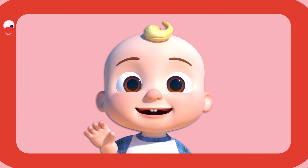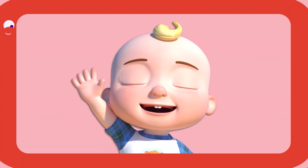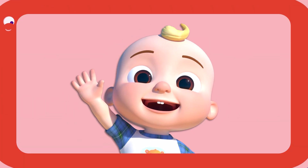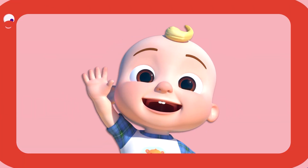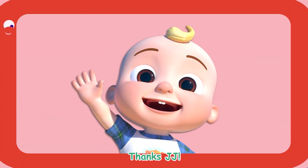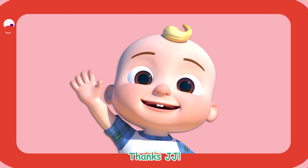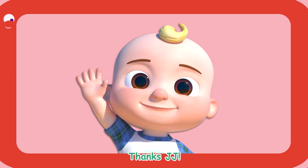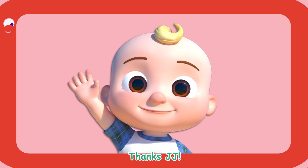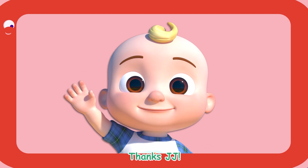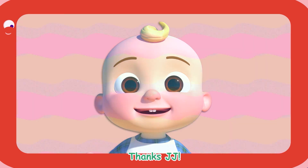Thanks, J.J.